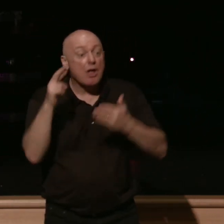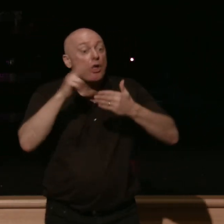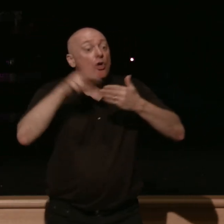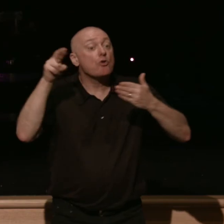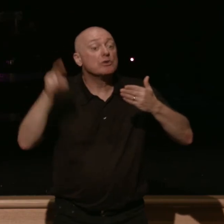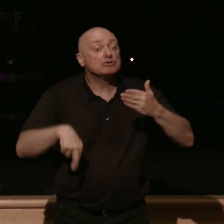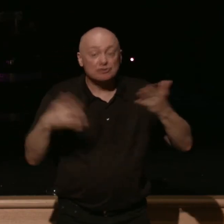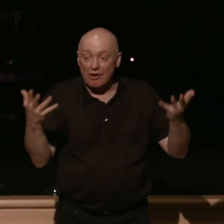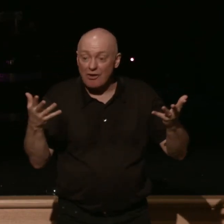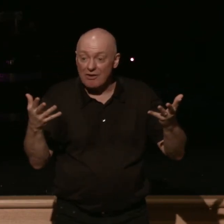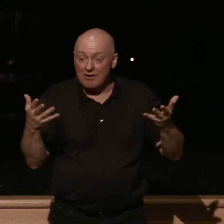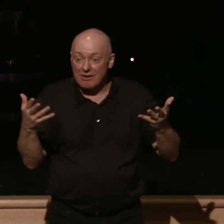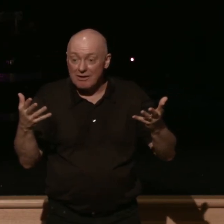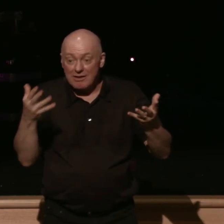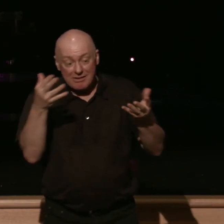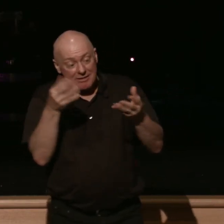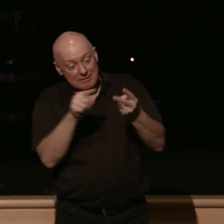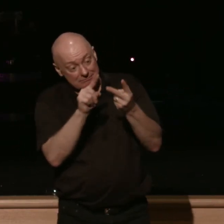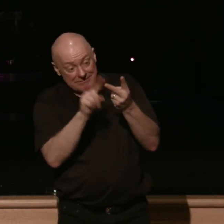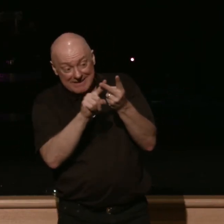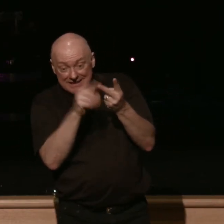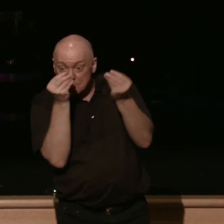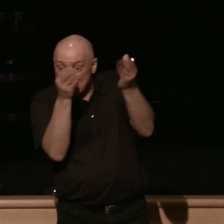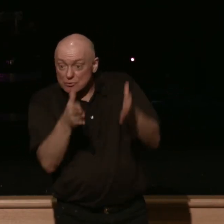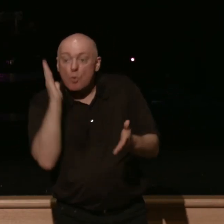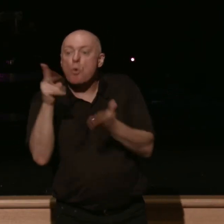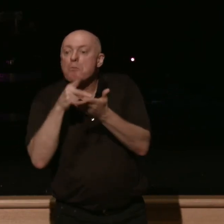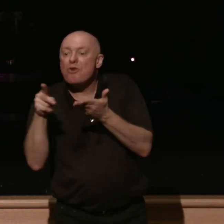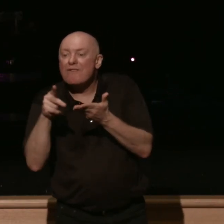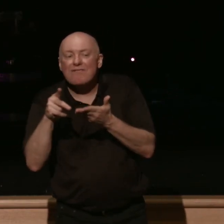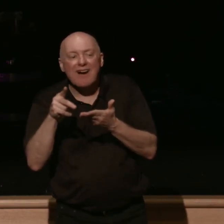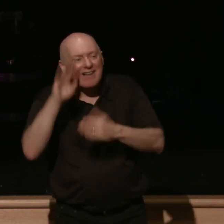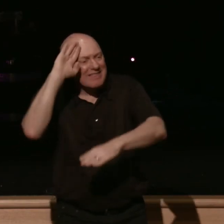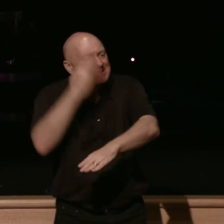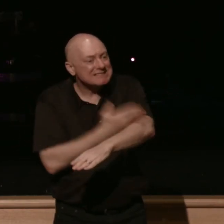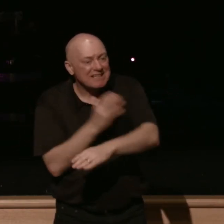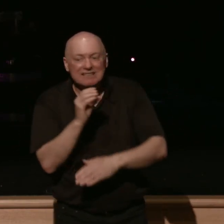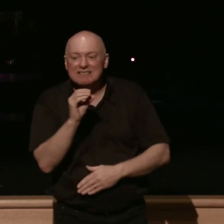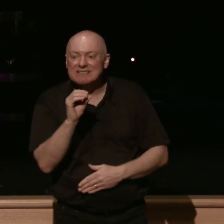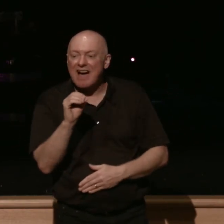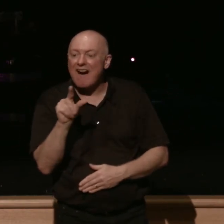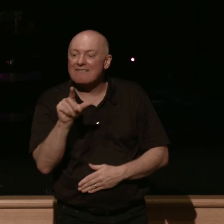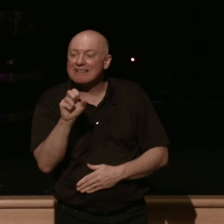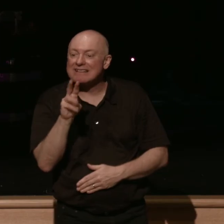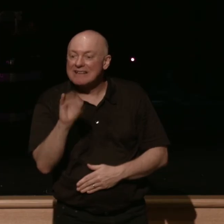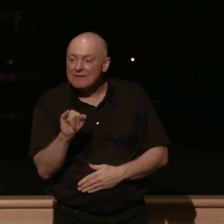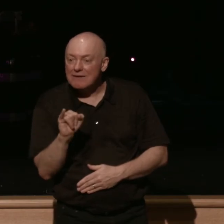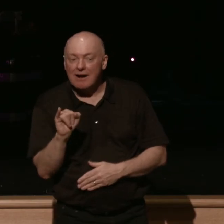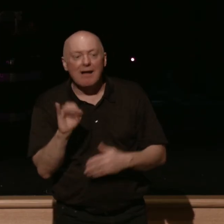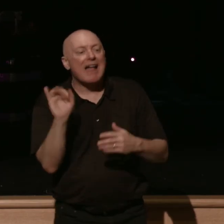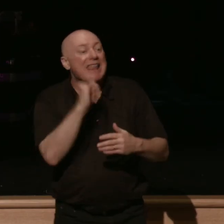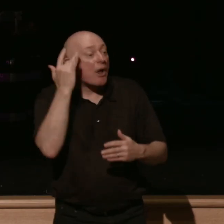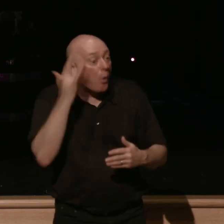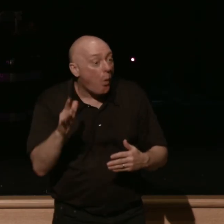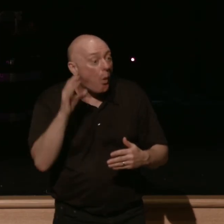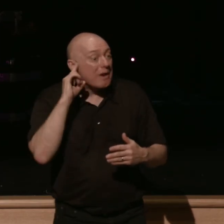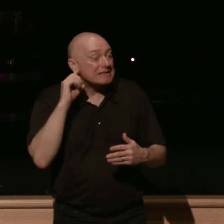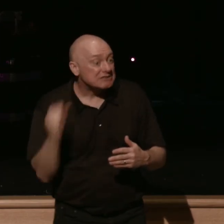this messenger he will purify the sons of Levi and refine them like gold and silver and they will bring